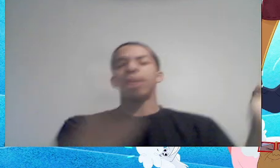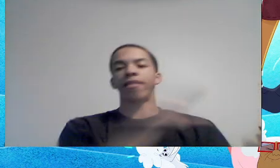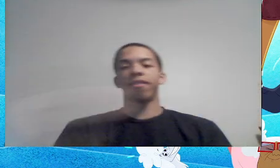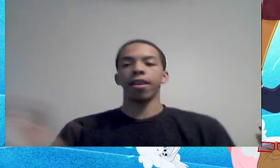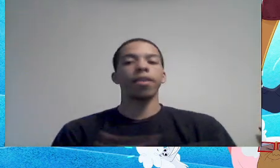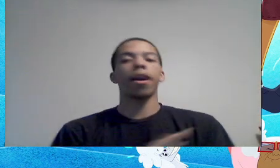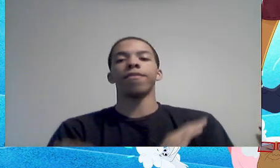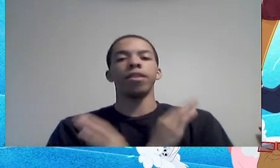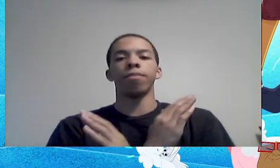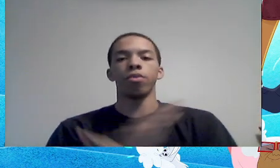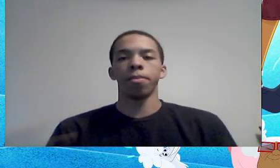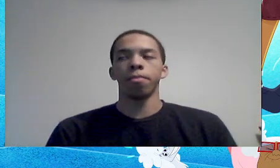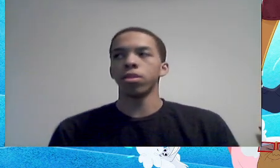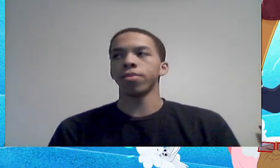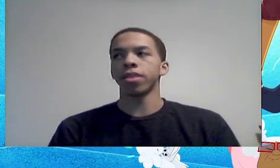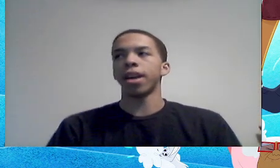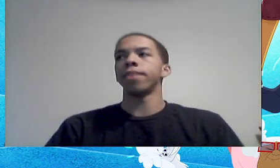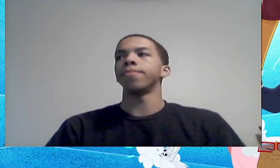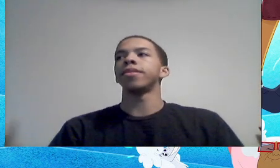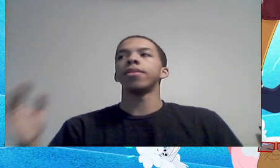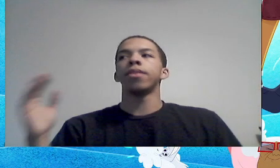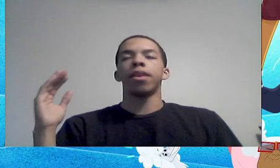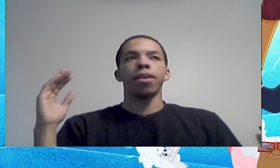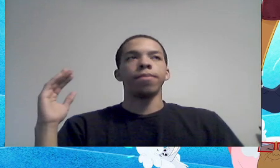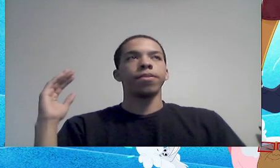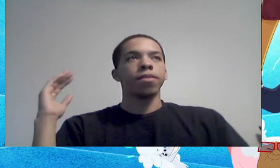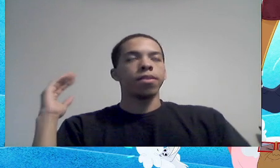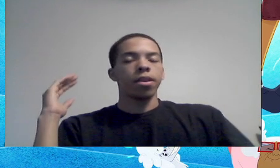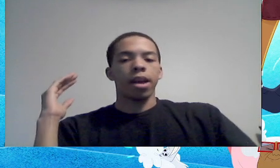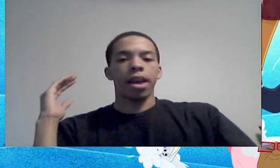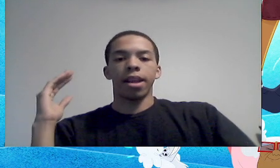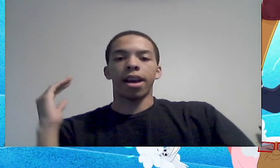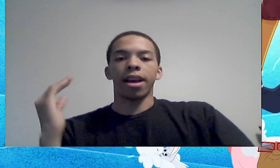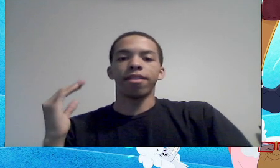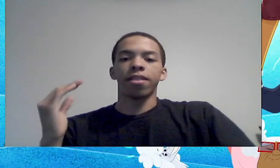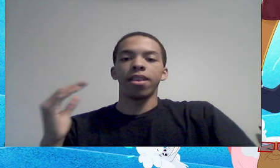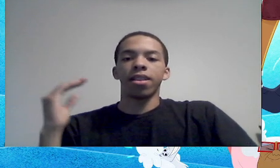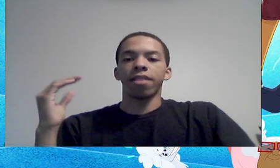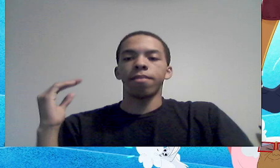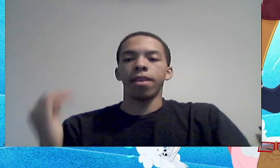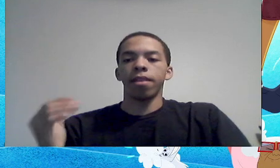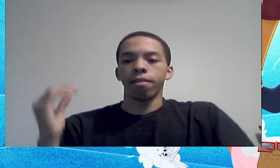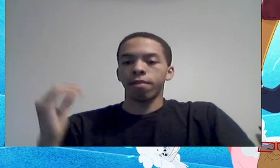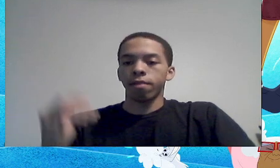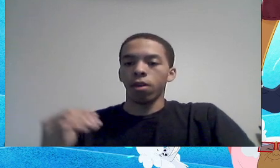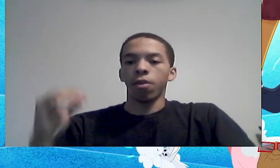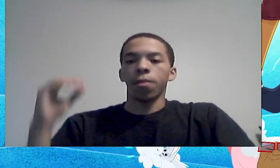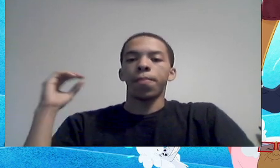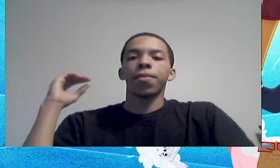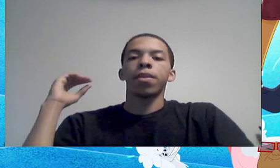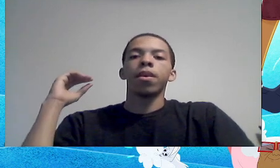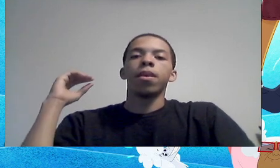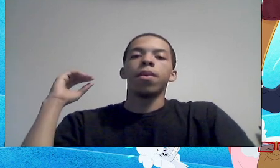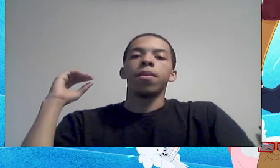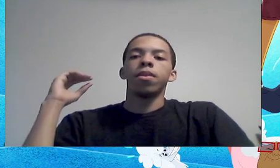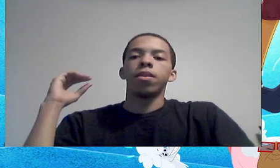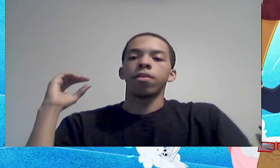time, in sync, I've seen him do it multiple times, right, and I just think that's amazing, so,